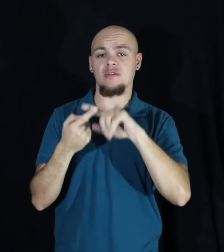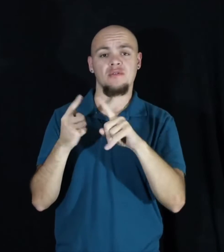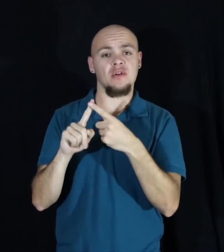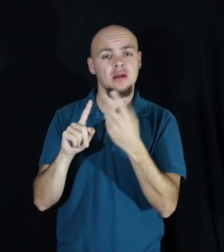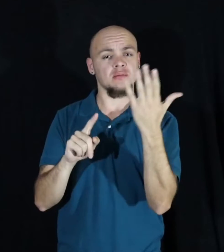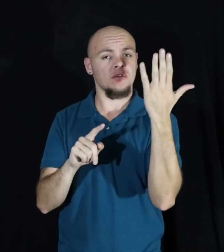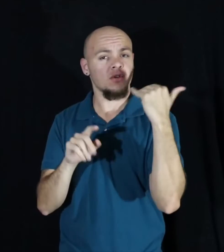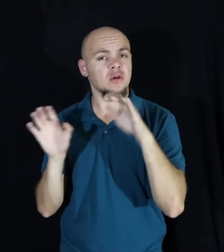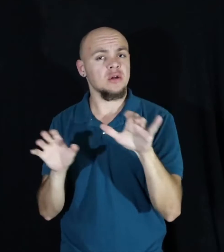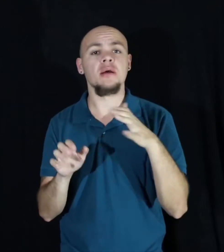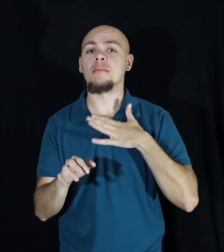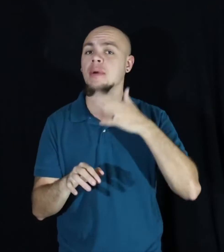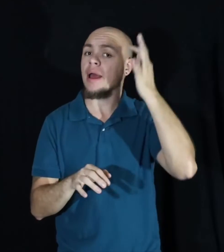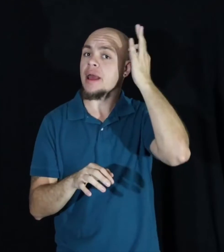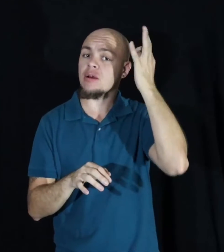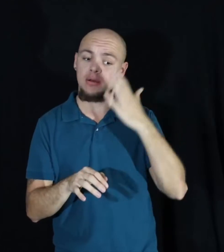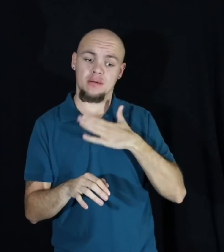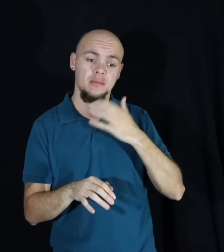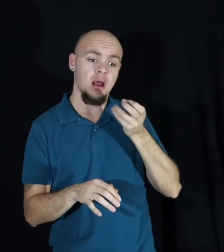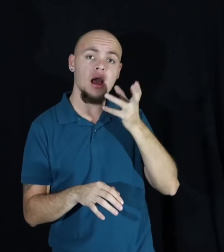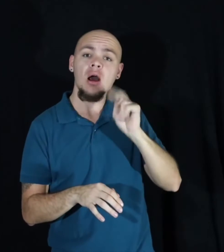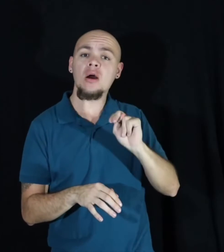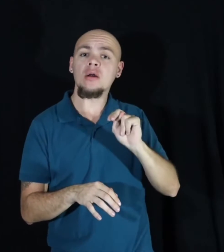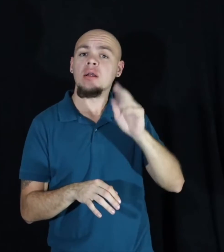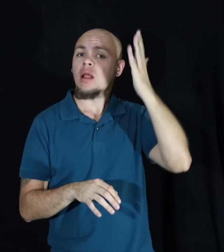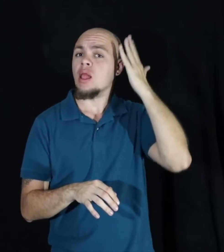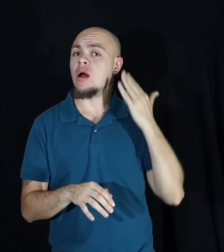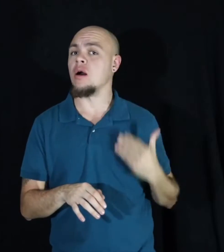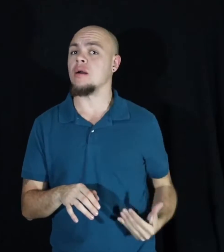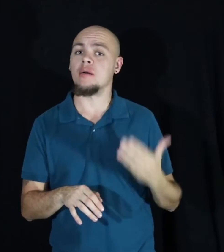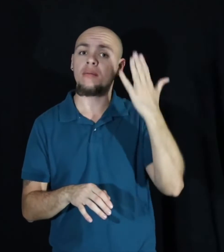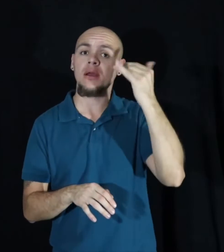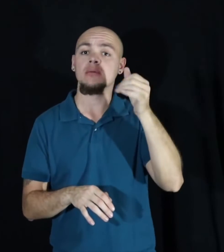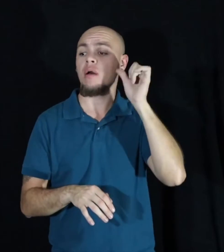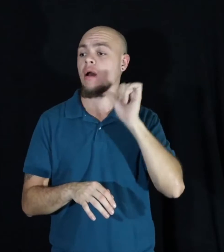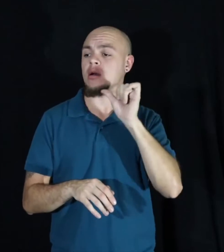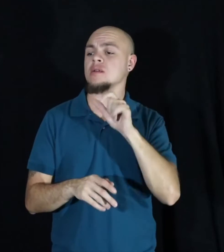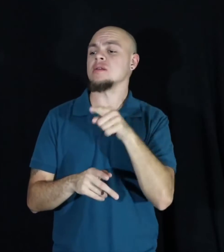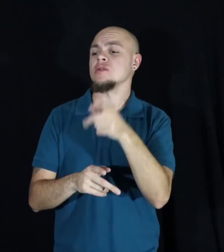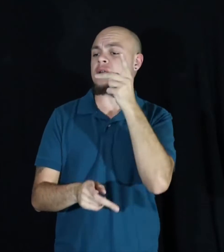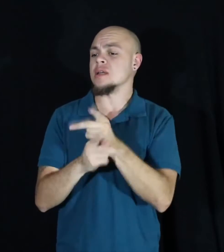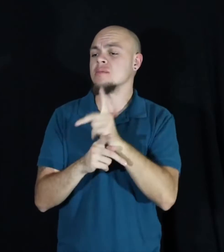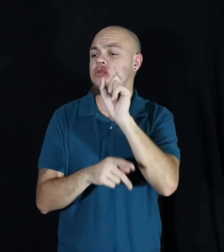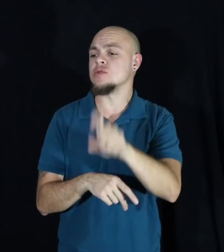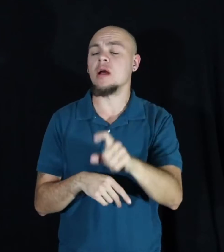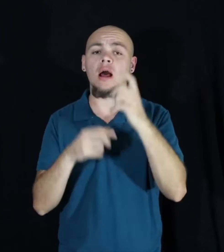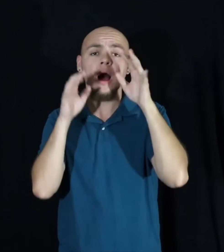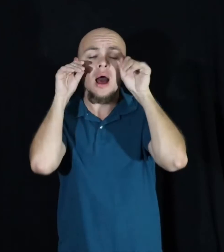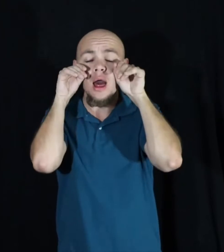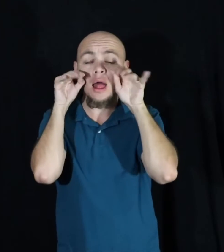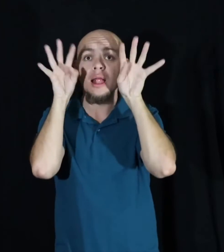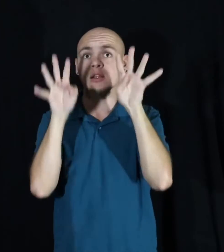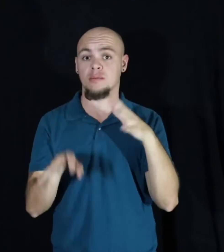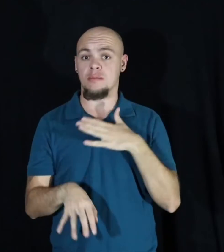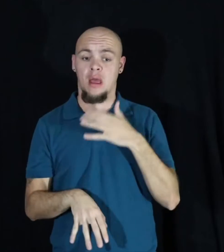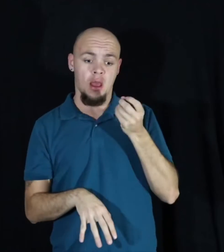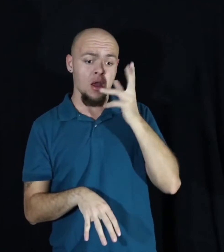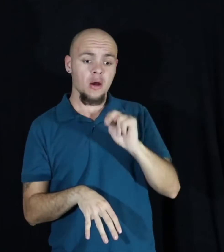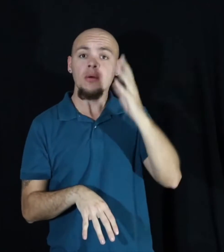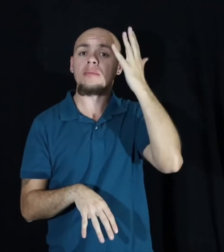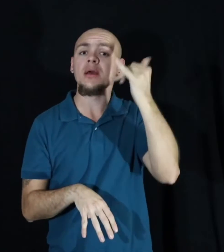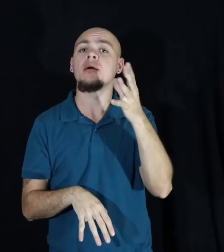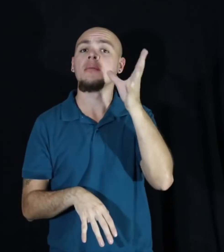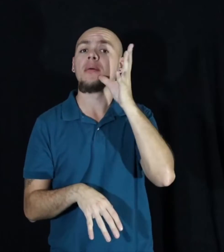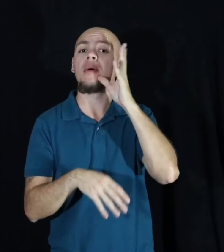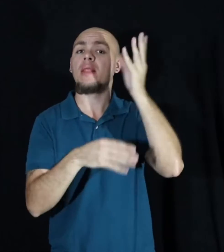is my own, my hair is long because my aunt tells me so to keep. My eyelashes are my own because I take it from my